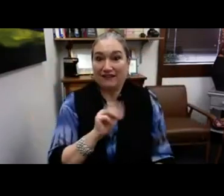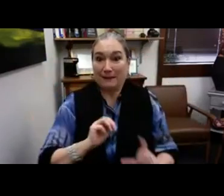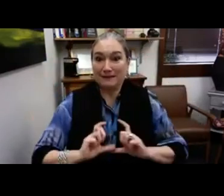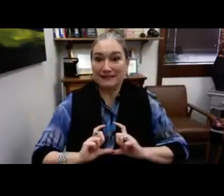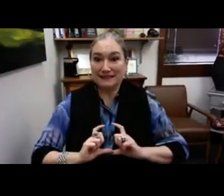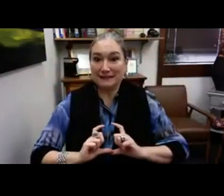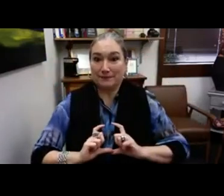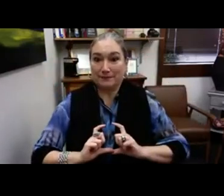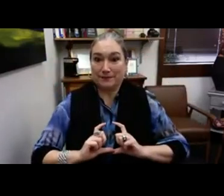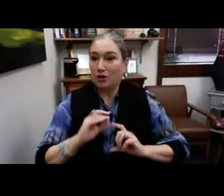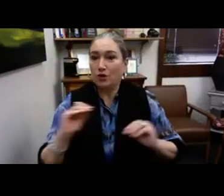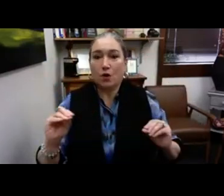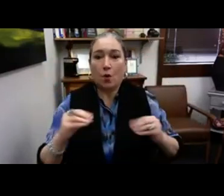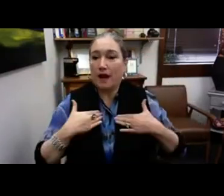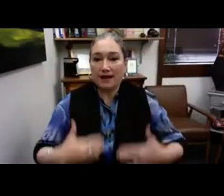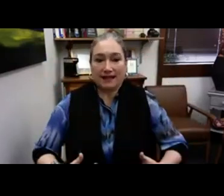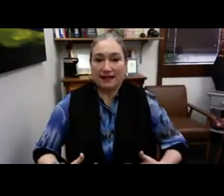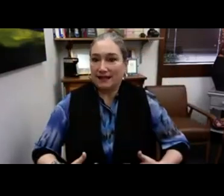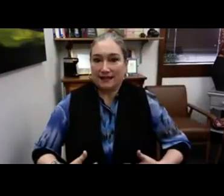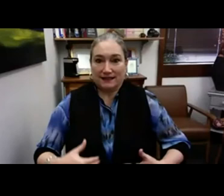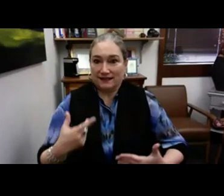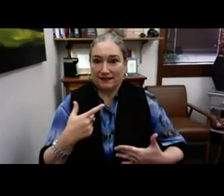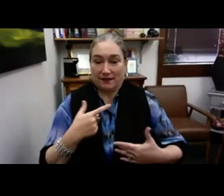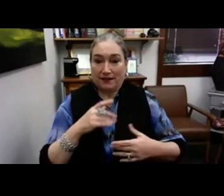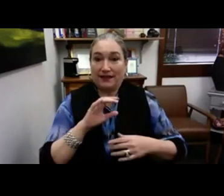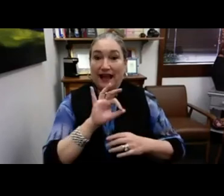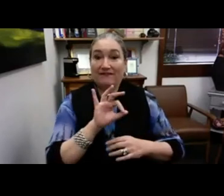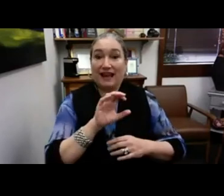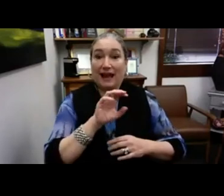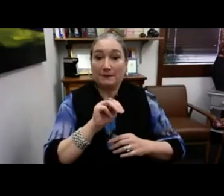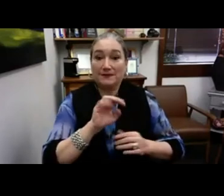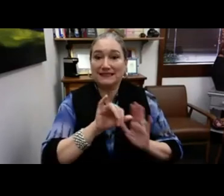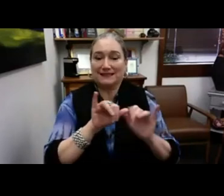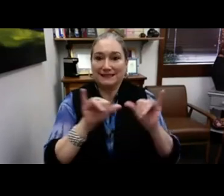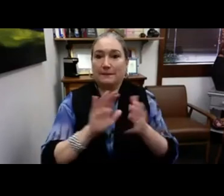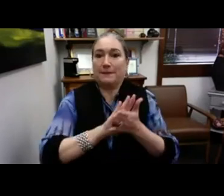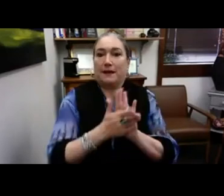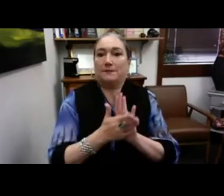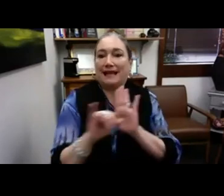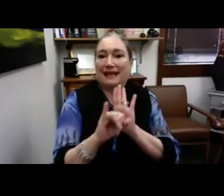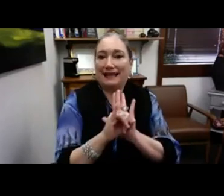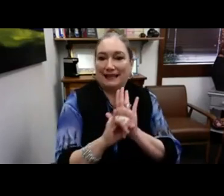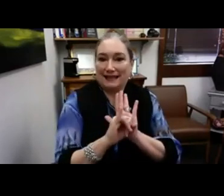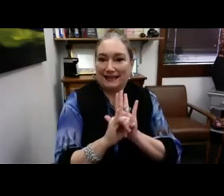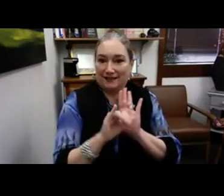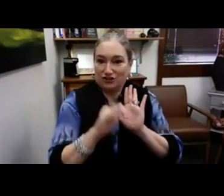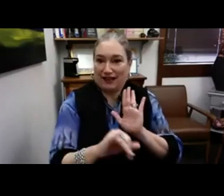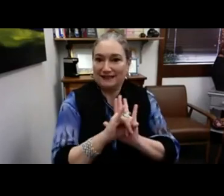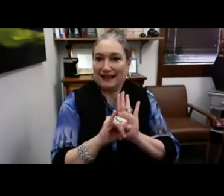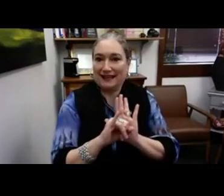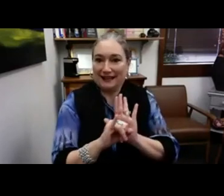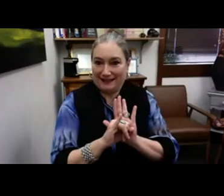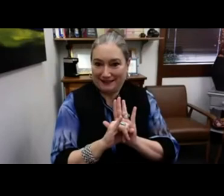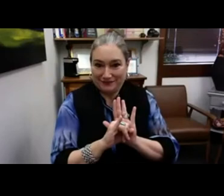You can see how there's two big ears with an FM and it's bodiless. So the FM